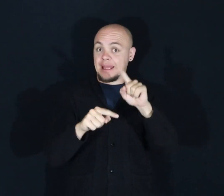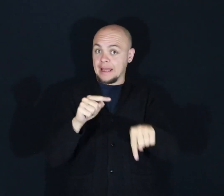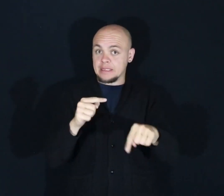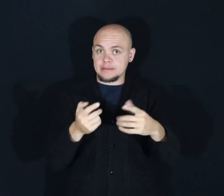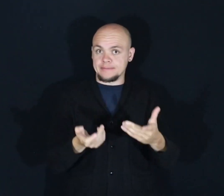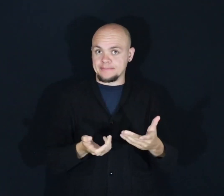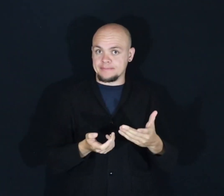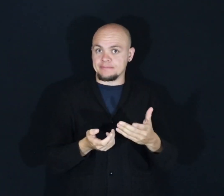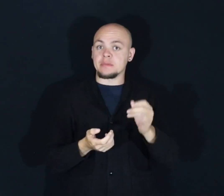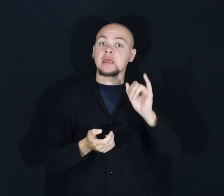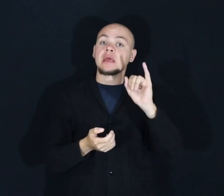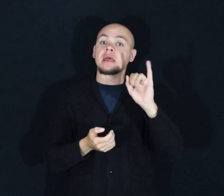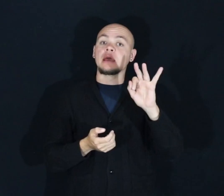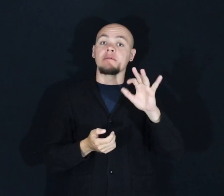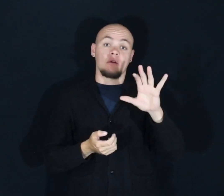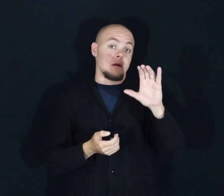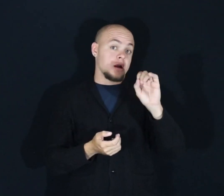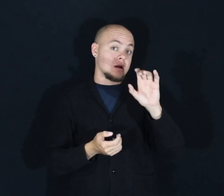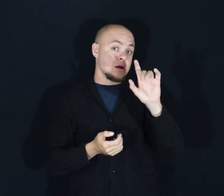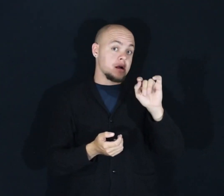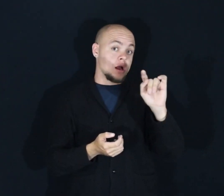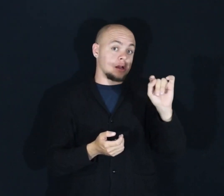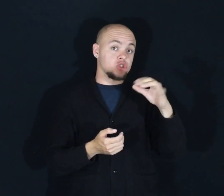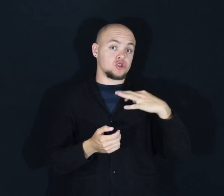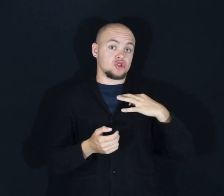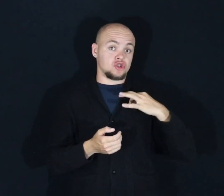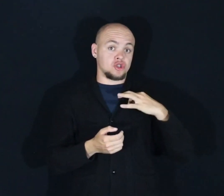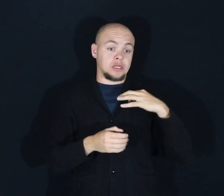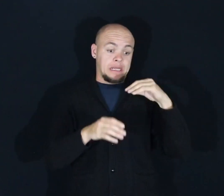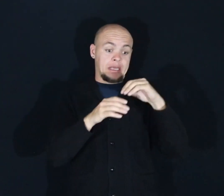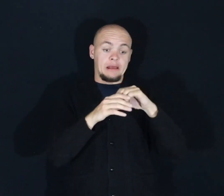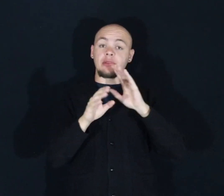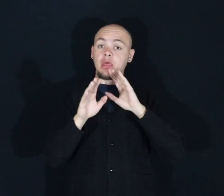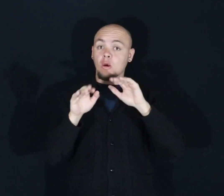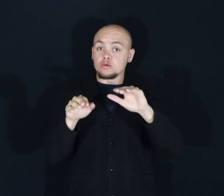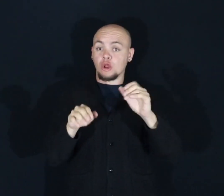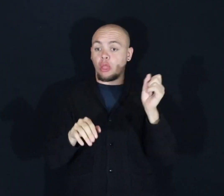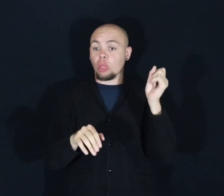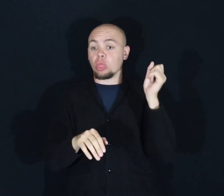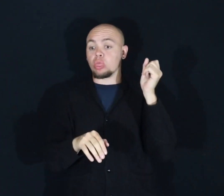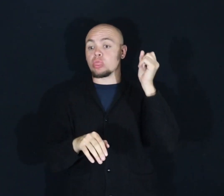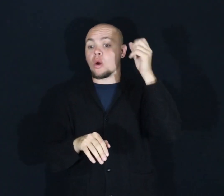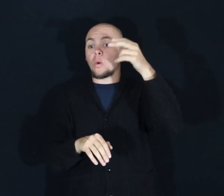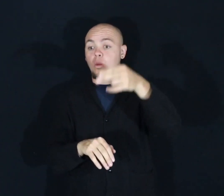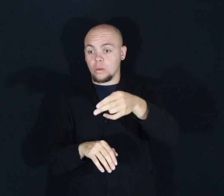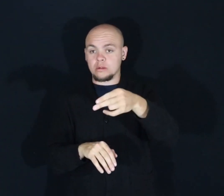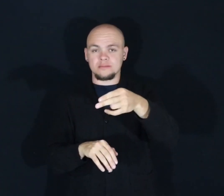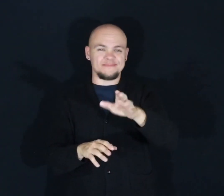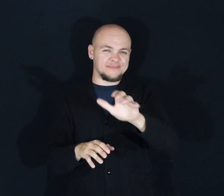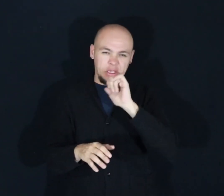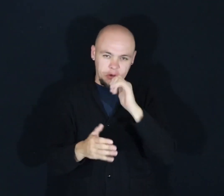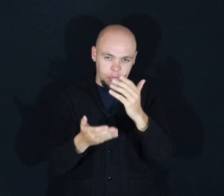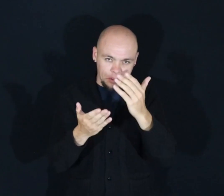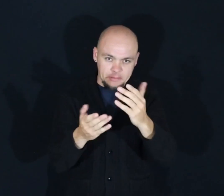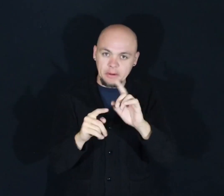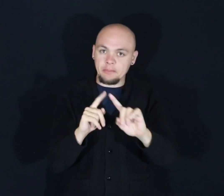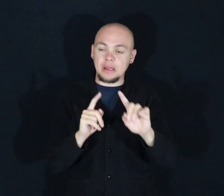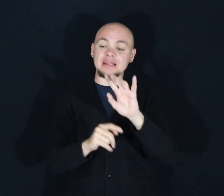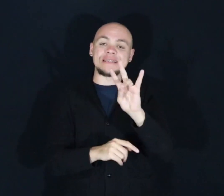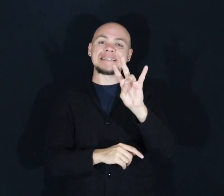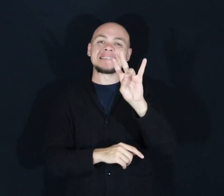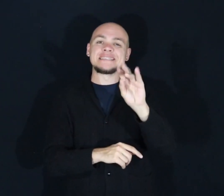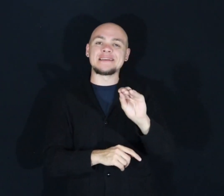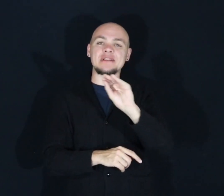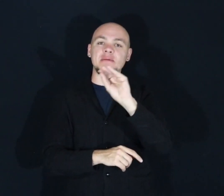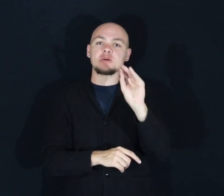If you throw a cotton t-shirt into the ocean, and I do not recommend this, about 70% of it will